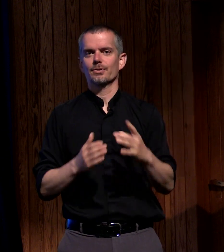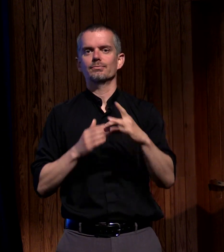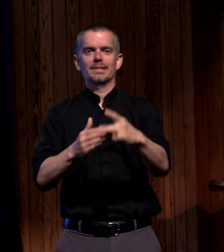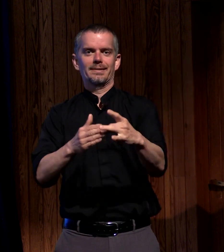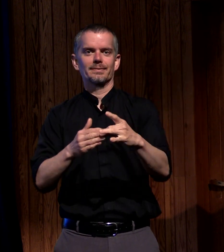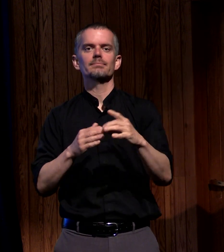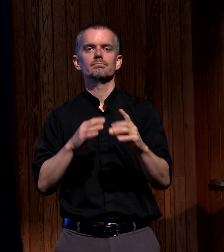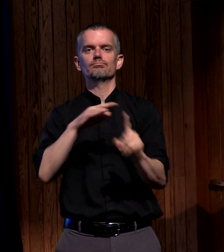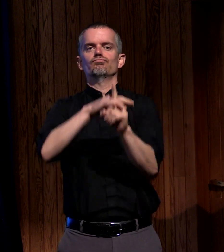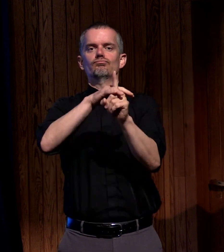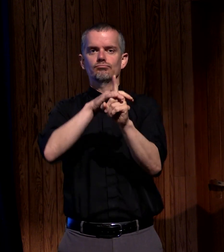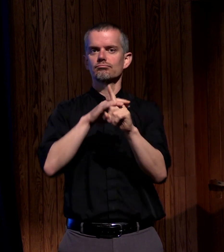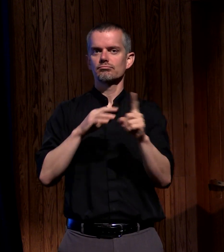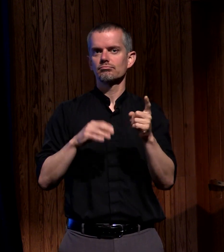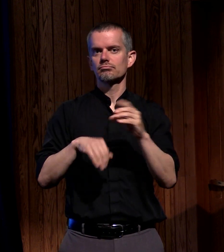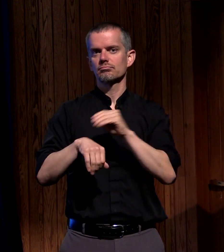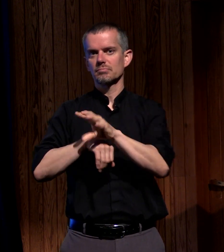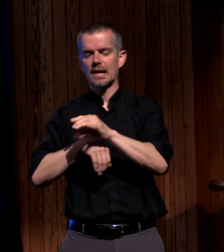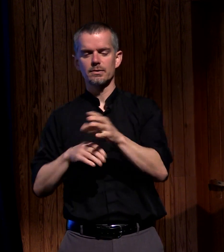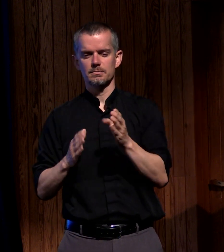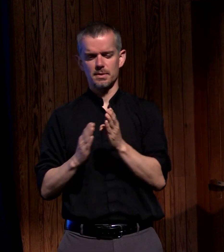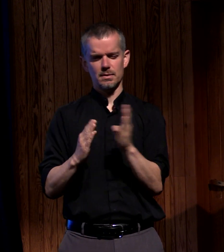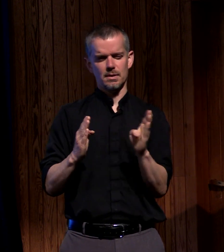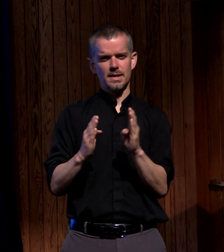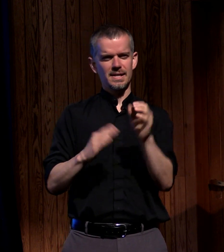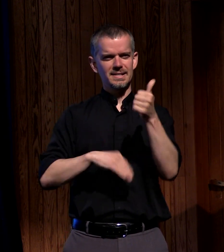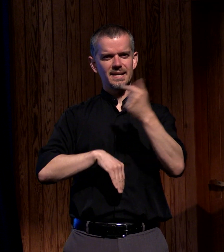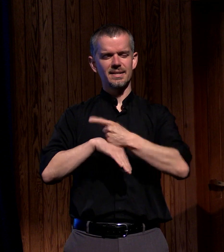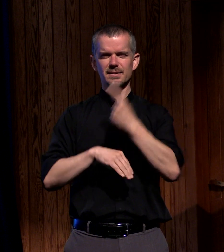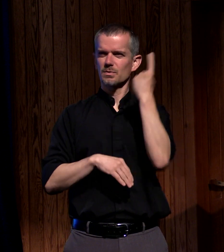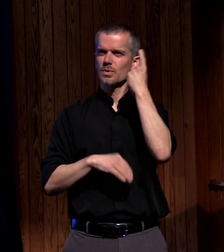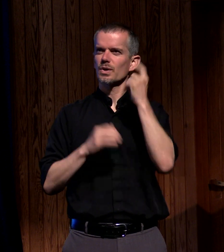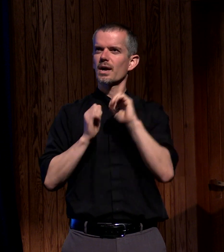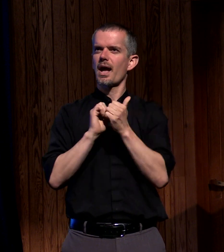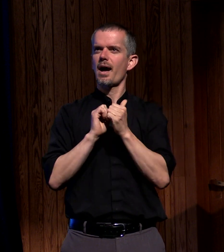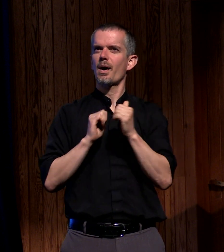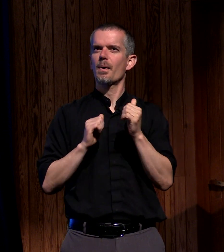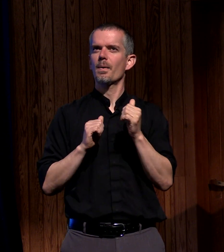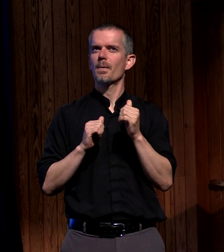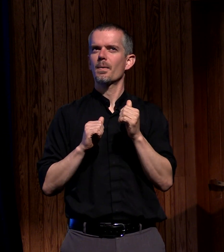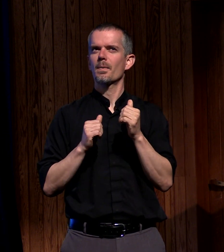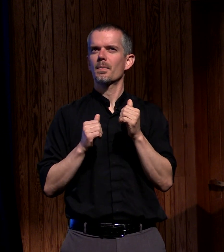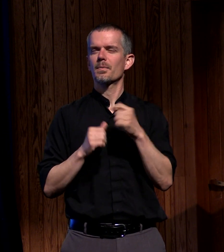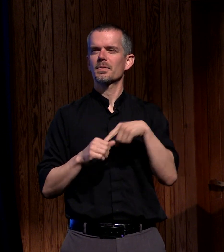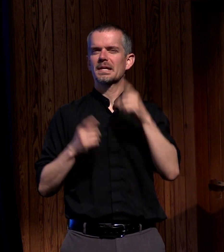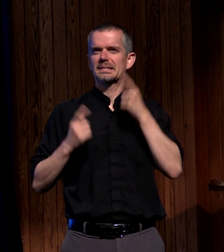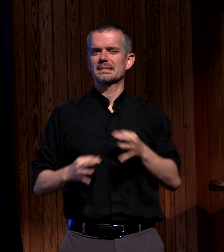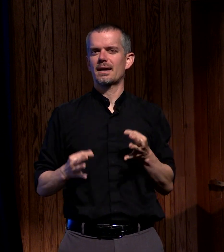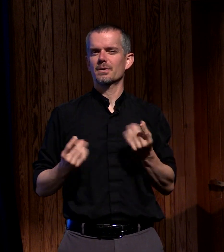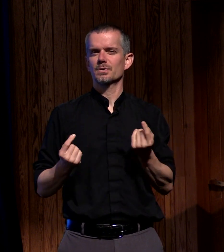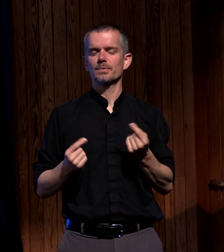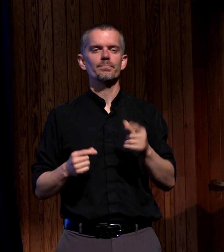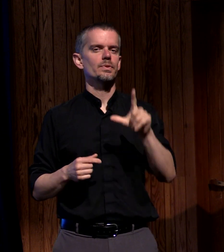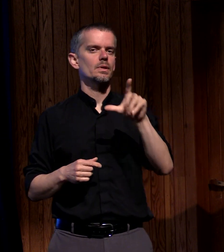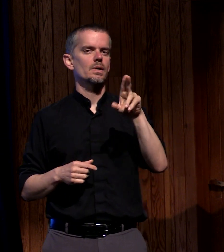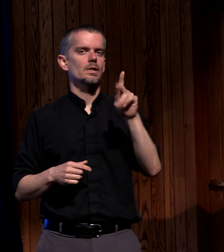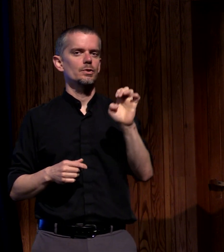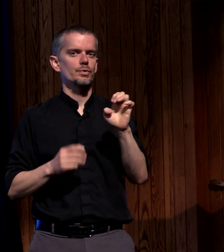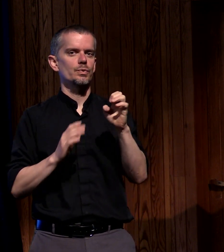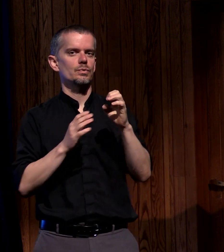the Father but in that 10-day period sometimes I wonder how were they led it's interesting that Luke records in Acts 1 only one